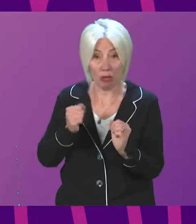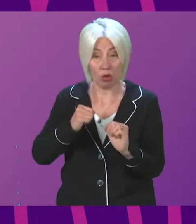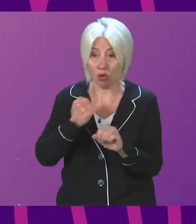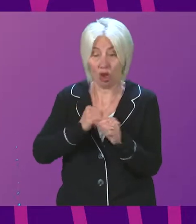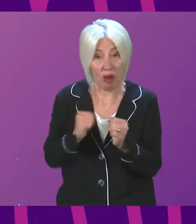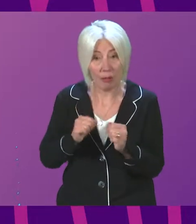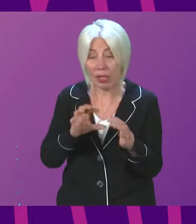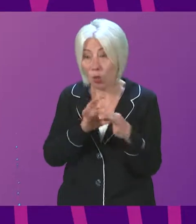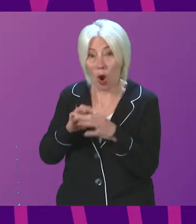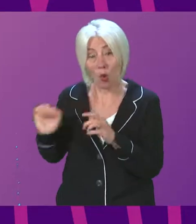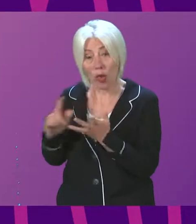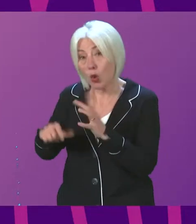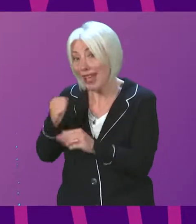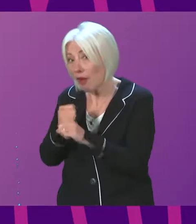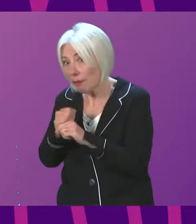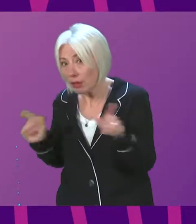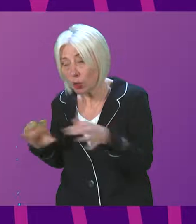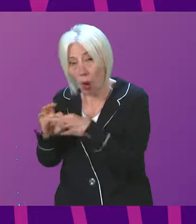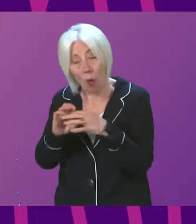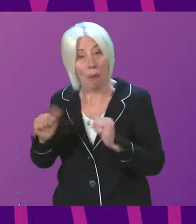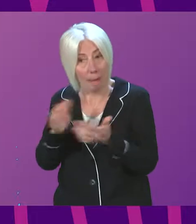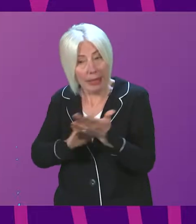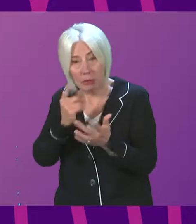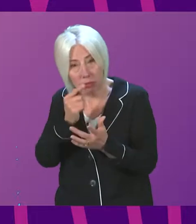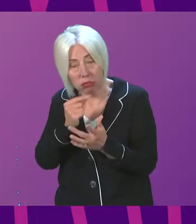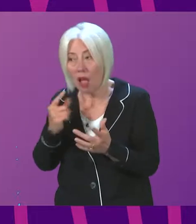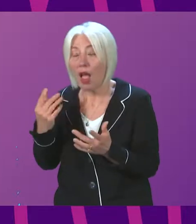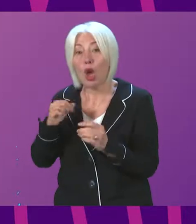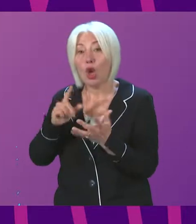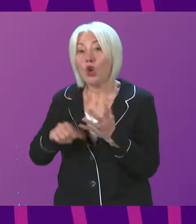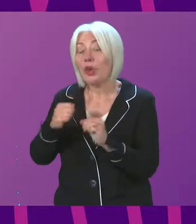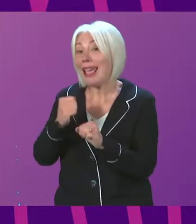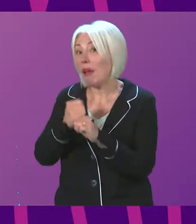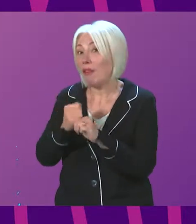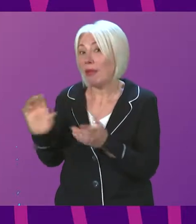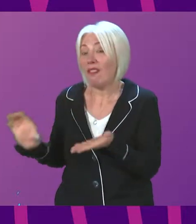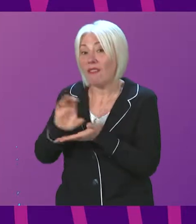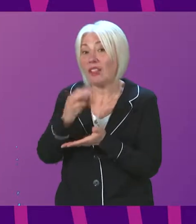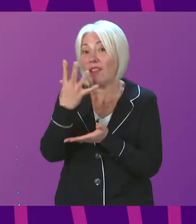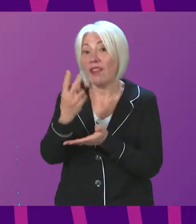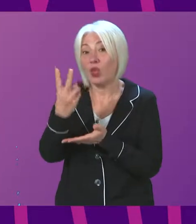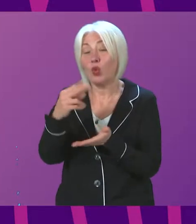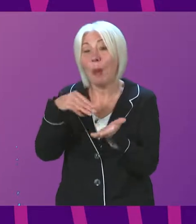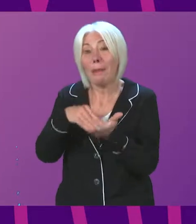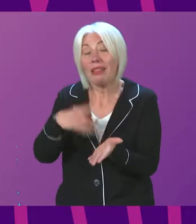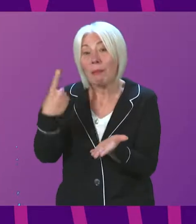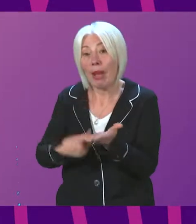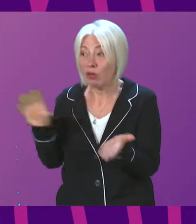work collaboratively? And does she welcome the UK's injection of £52 million to ensure these projects get going in